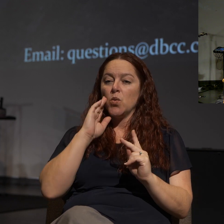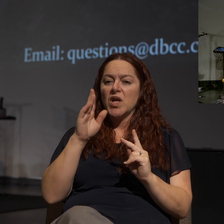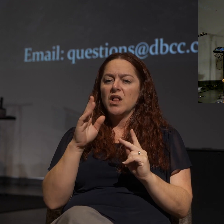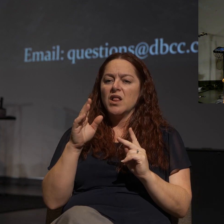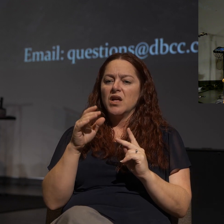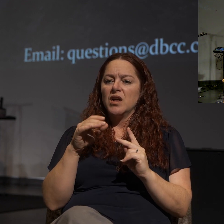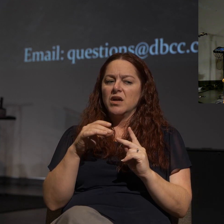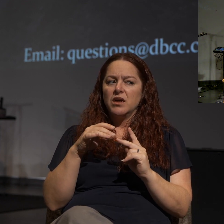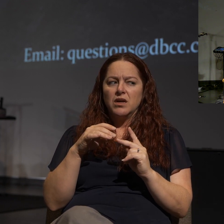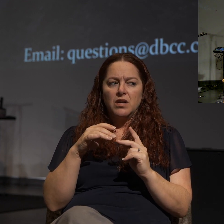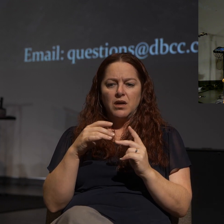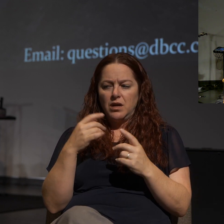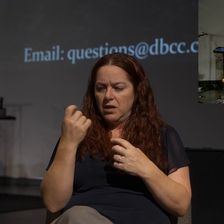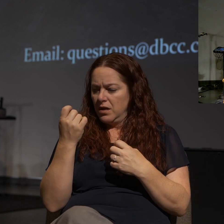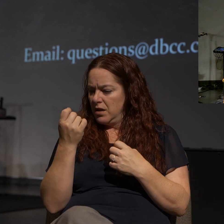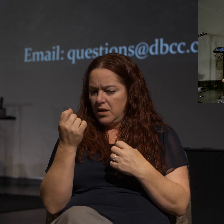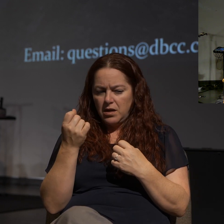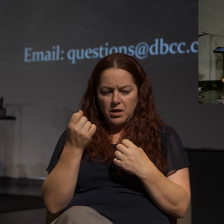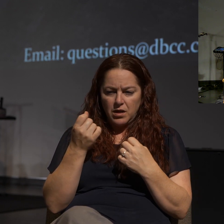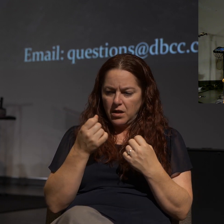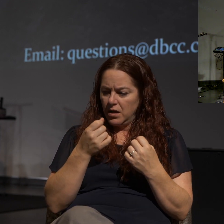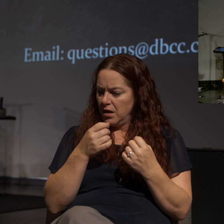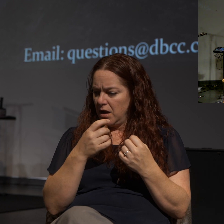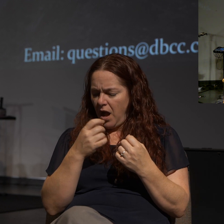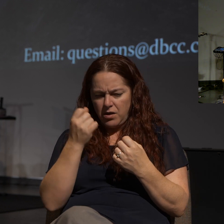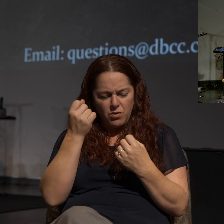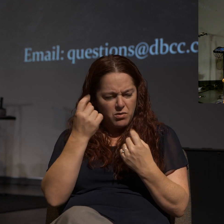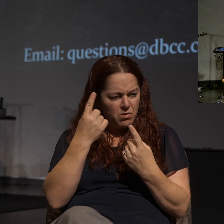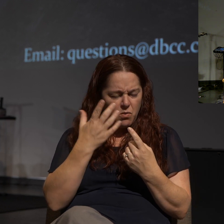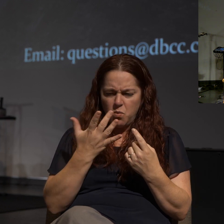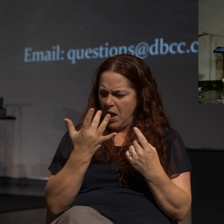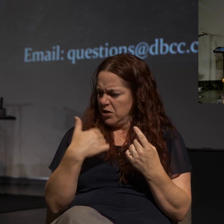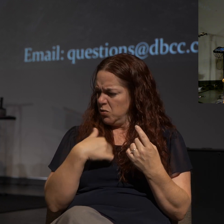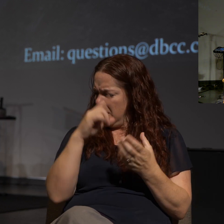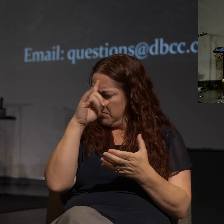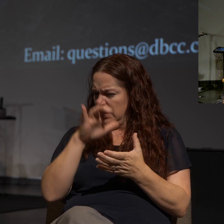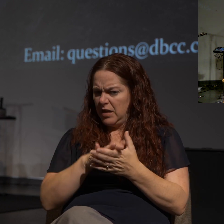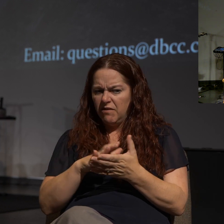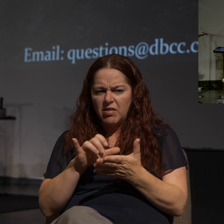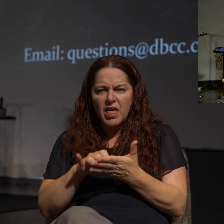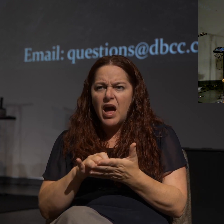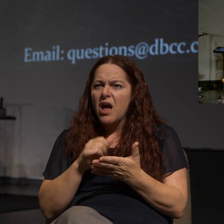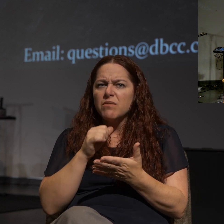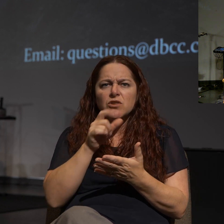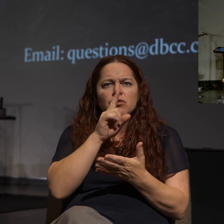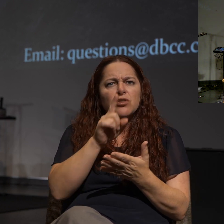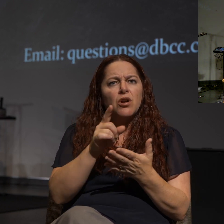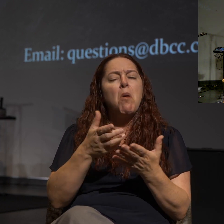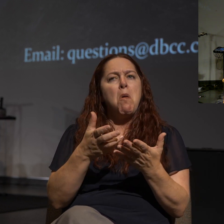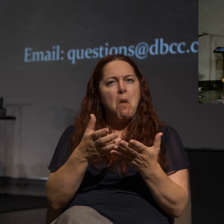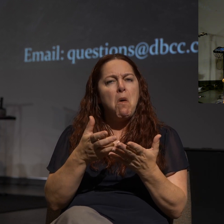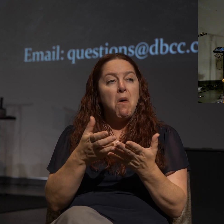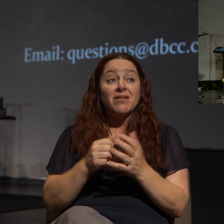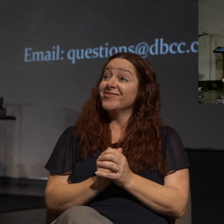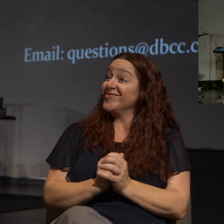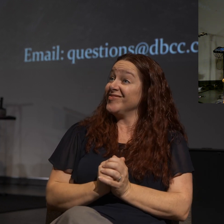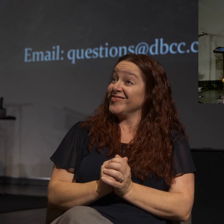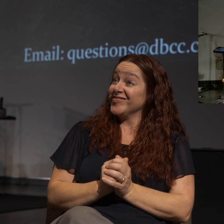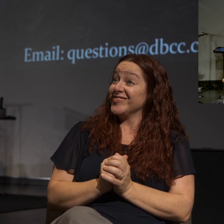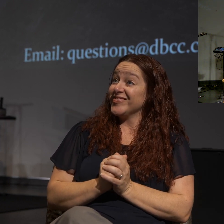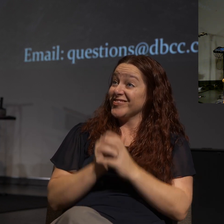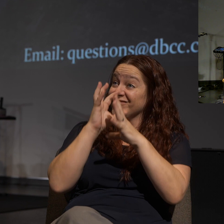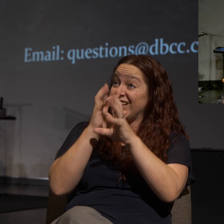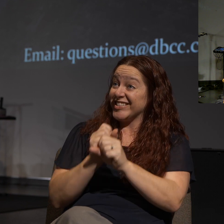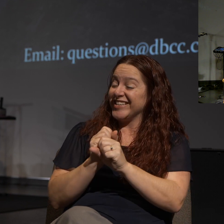understanding themselves what they believe and suddenly they begin to question, why do I, yeah, why do I believe that? Like, yeah, that was really fascinating.